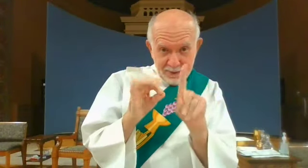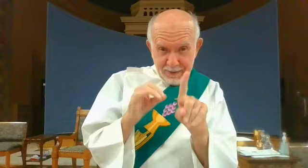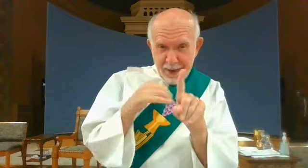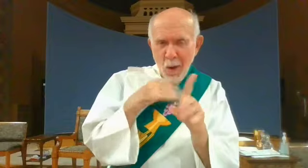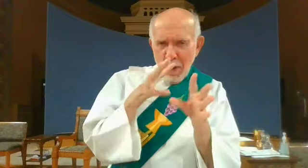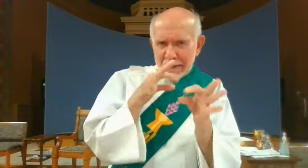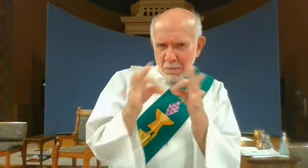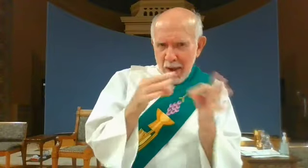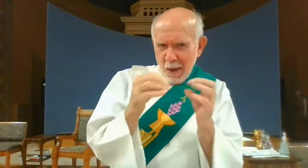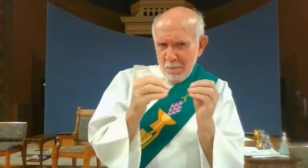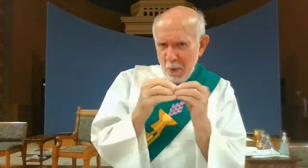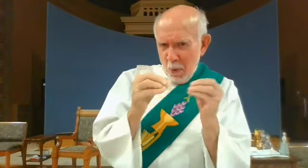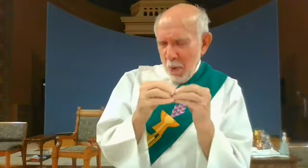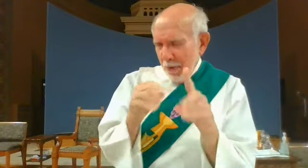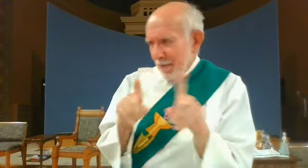but let me explain a little bit more